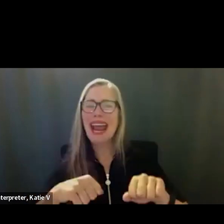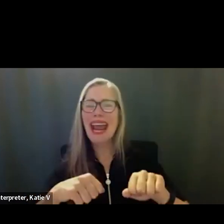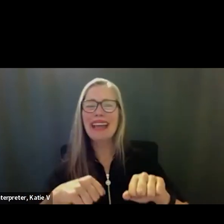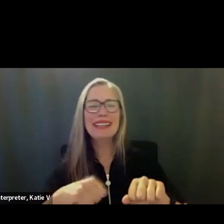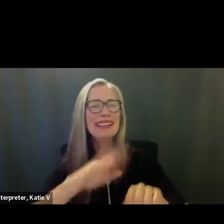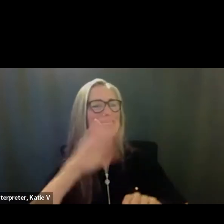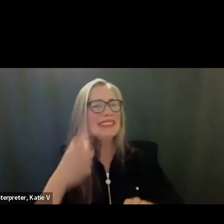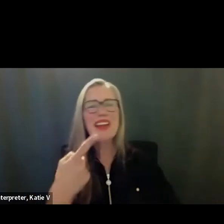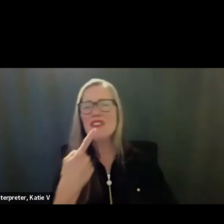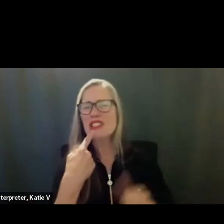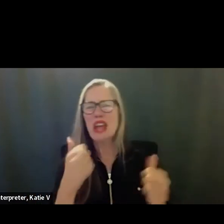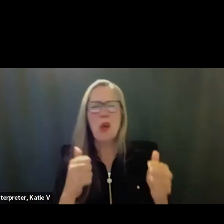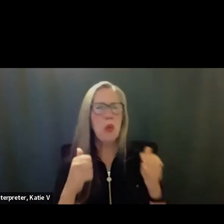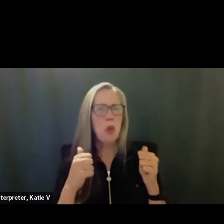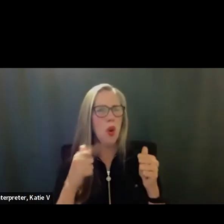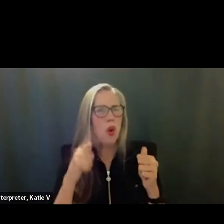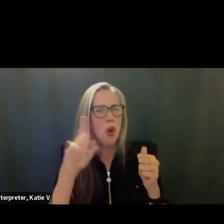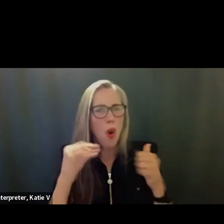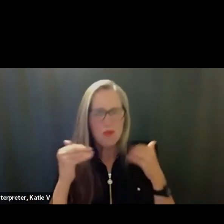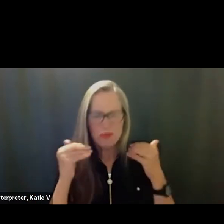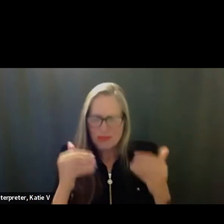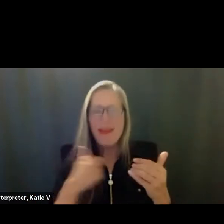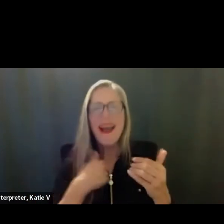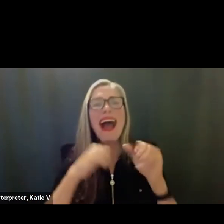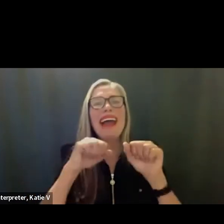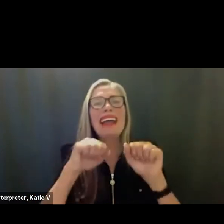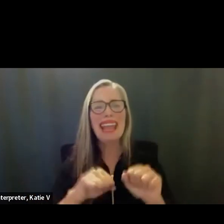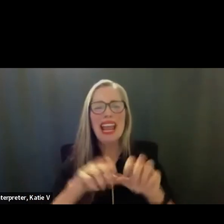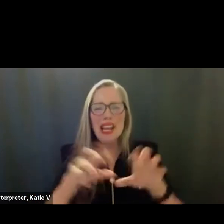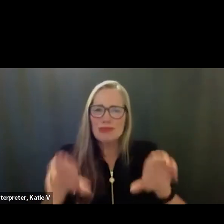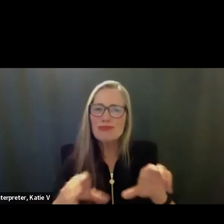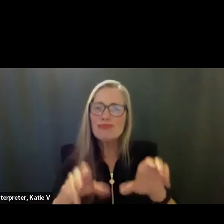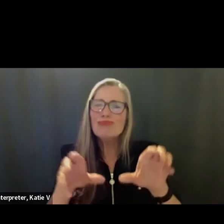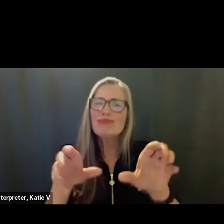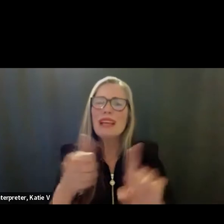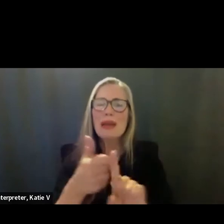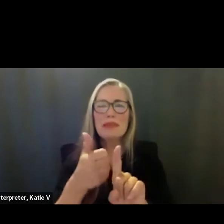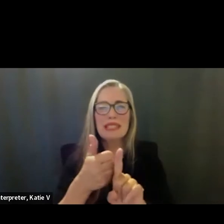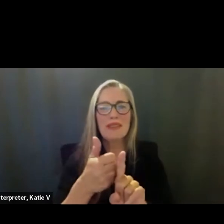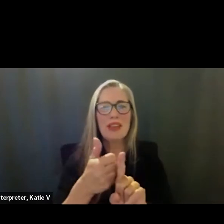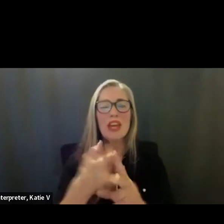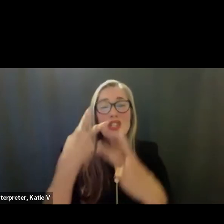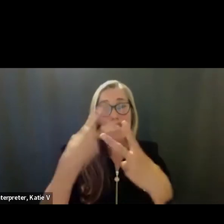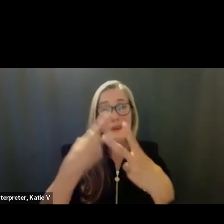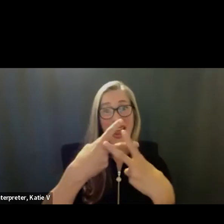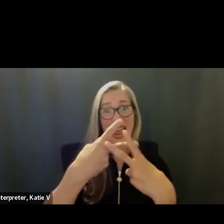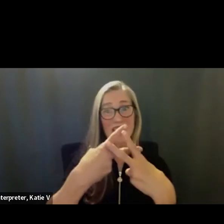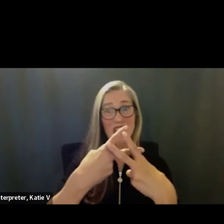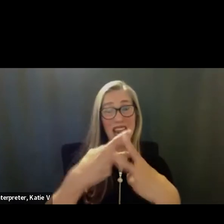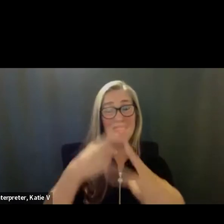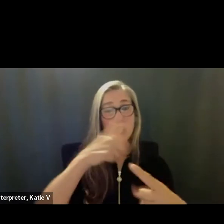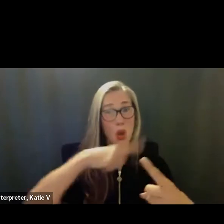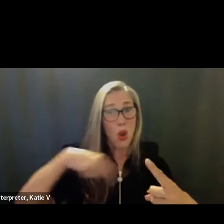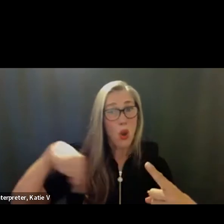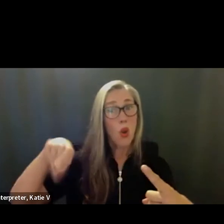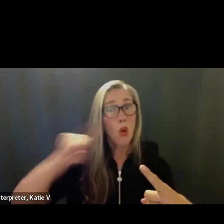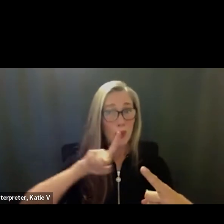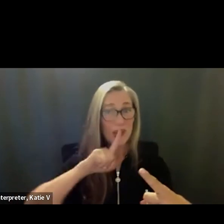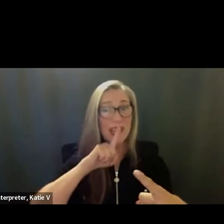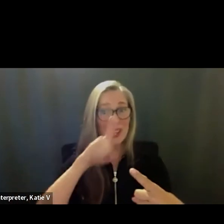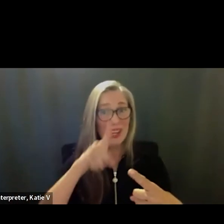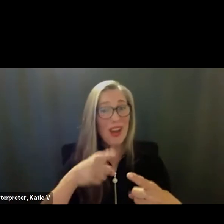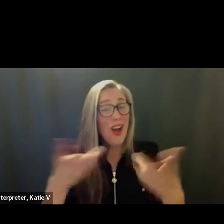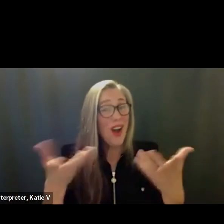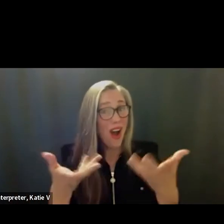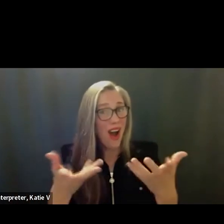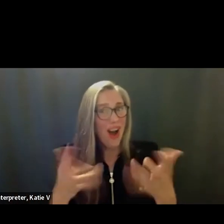the spirit of Santa Barbara Unified. The hashtag we are unified theme that we are going to carry on throughout the year.